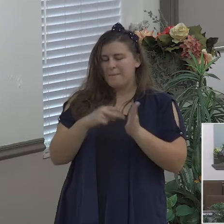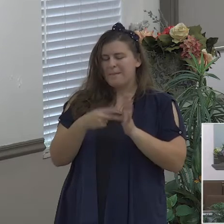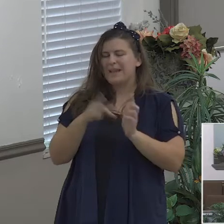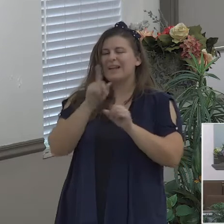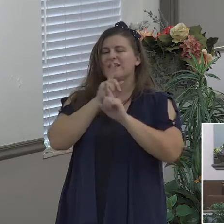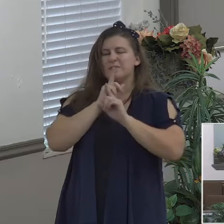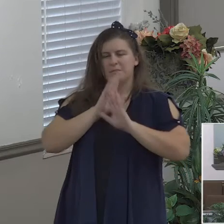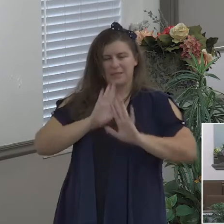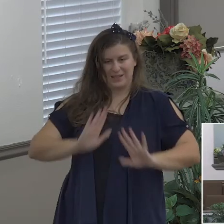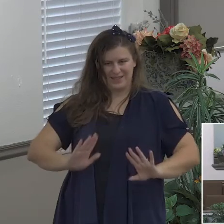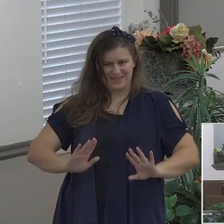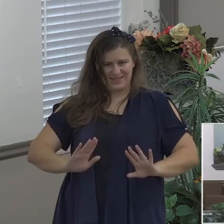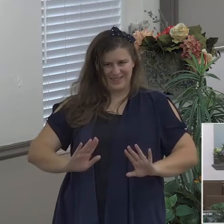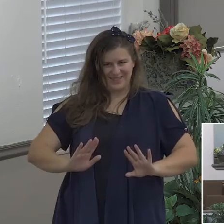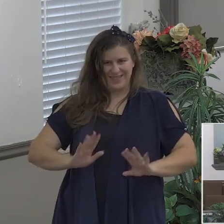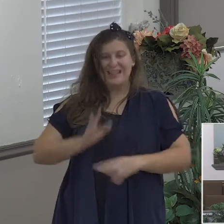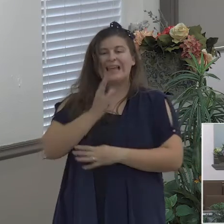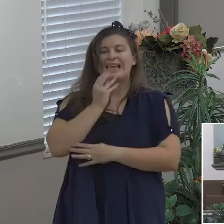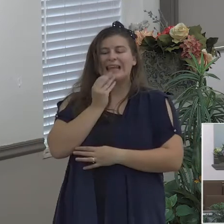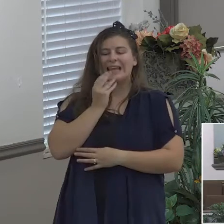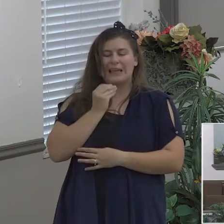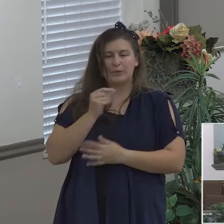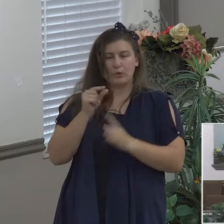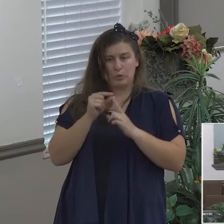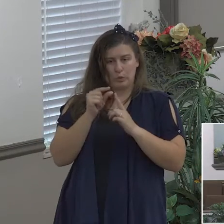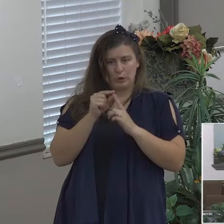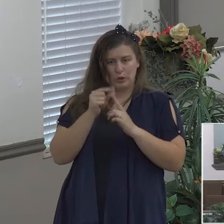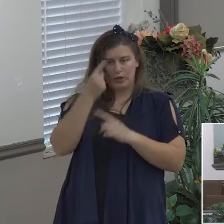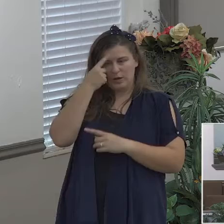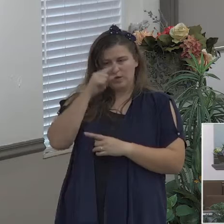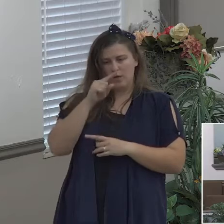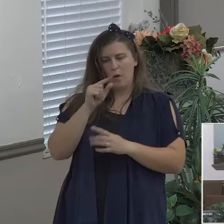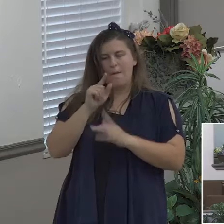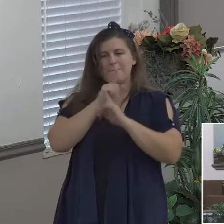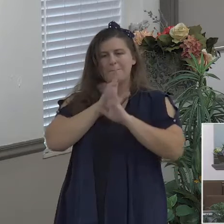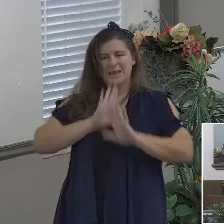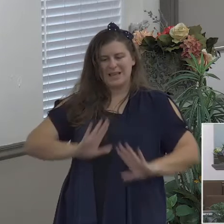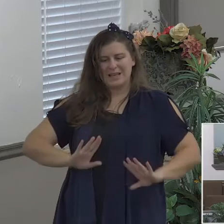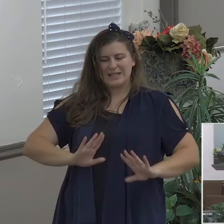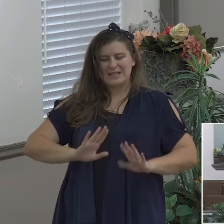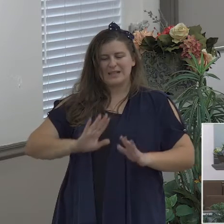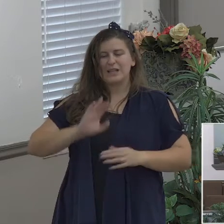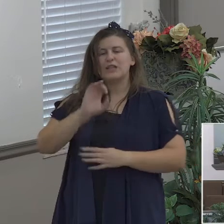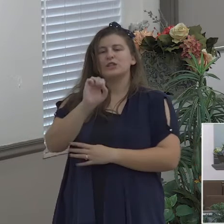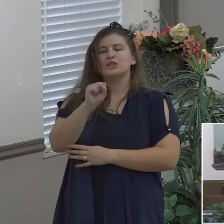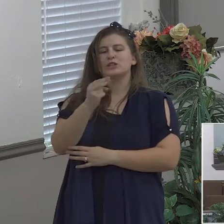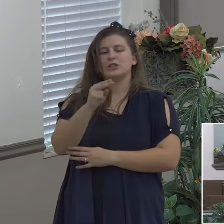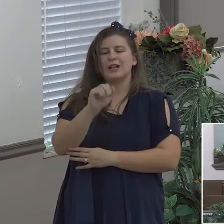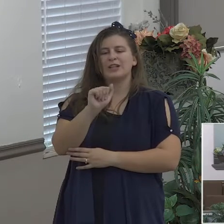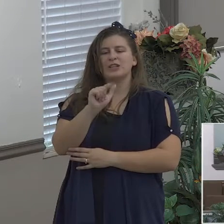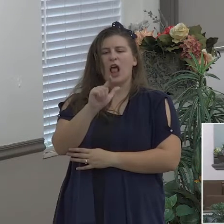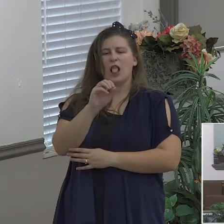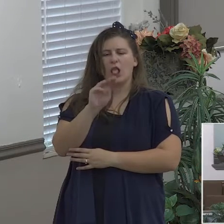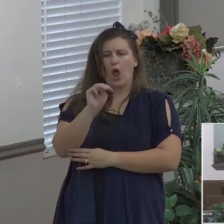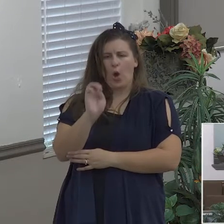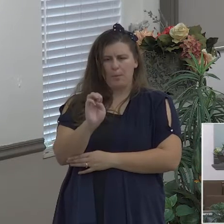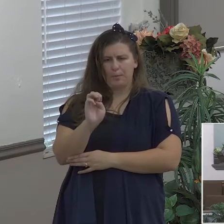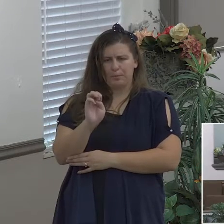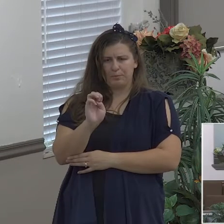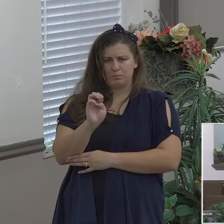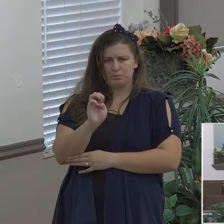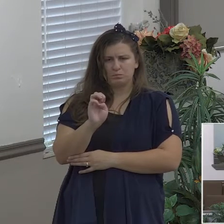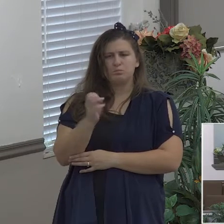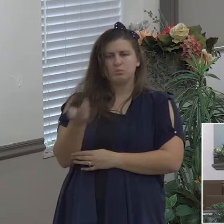the English word peace is the word shalom and it carries with it the idea of spiritual